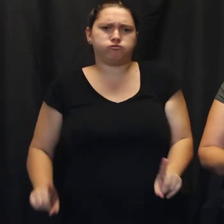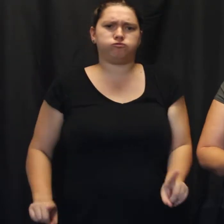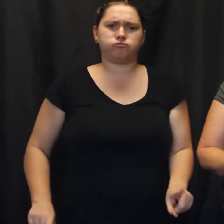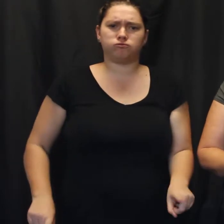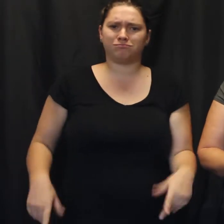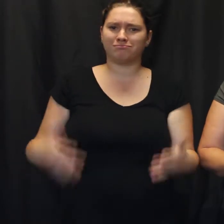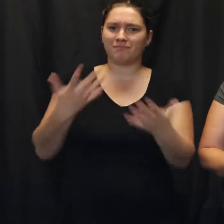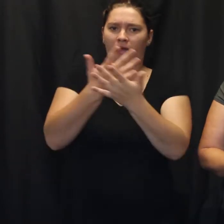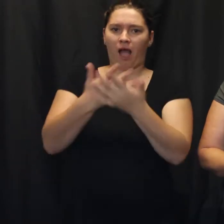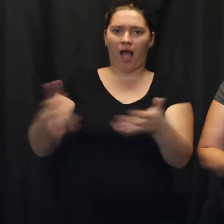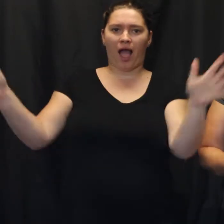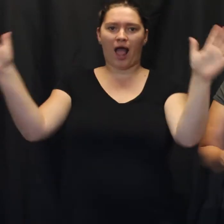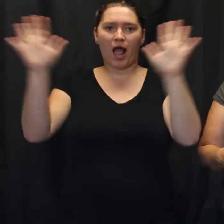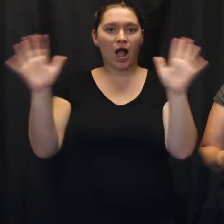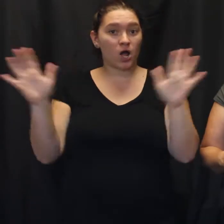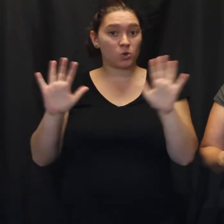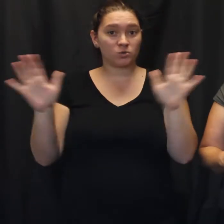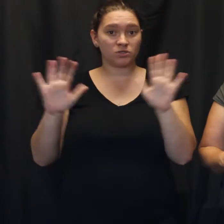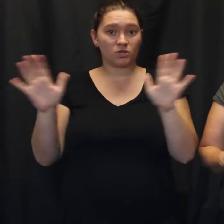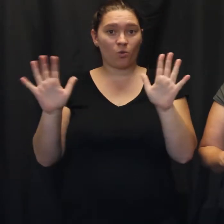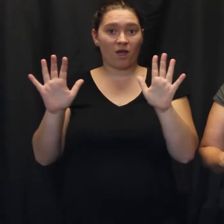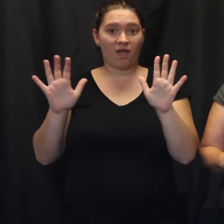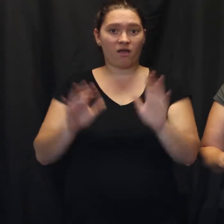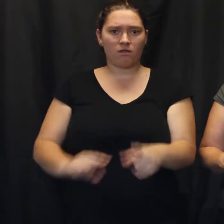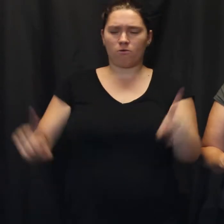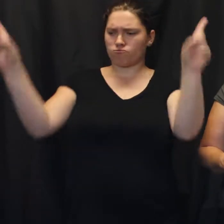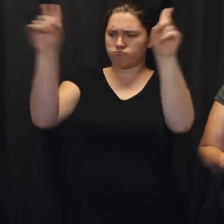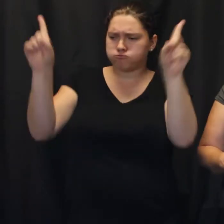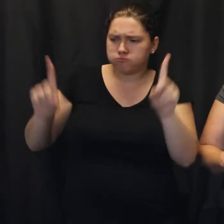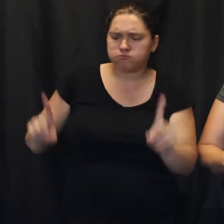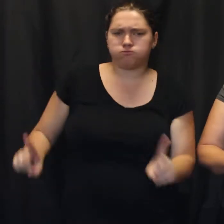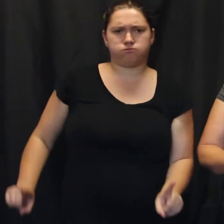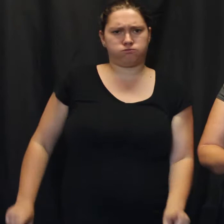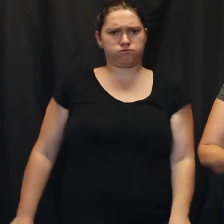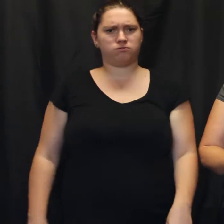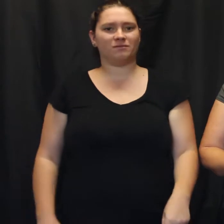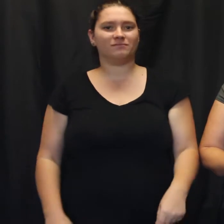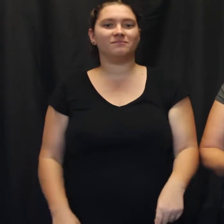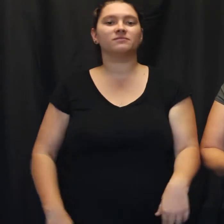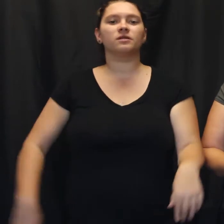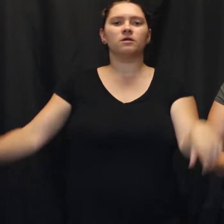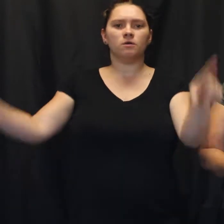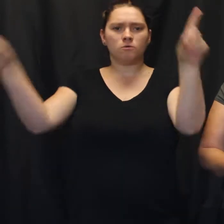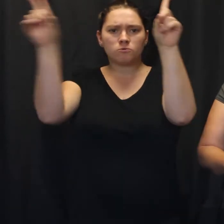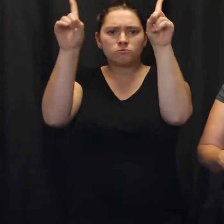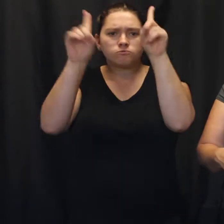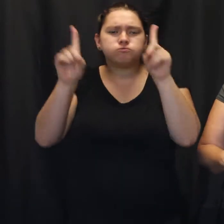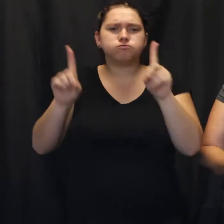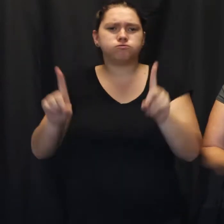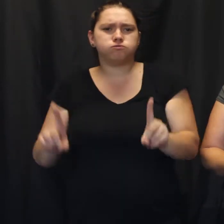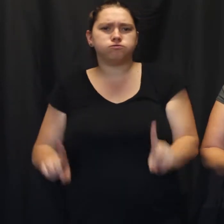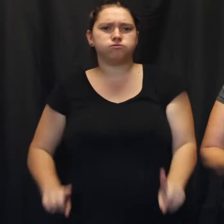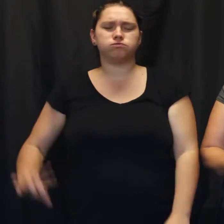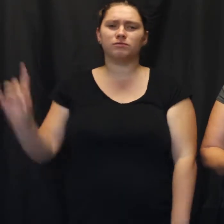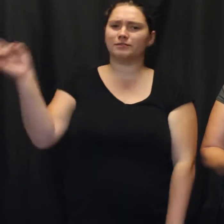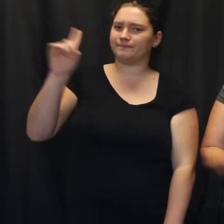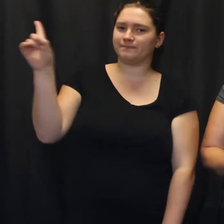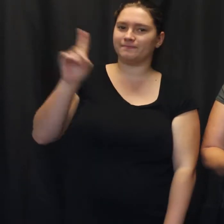stormy. How's the weather? It's stormy. It's stormy today.